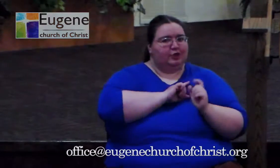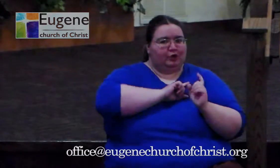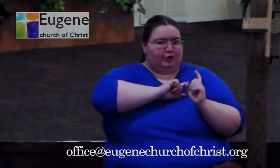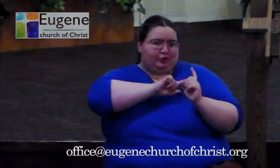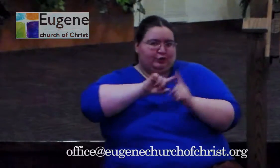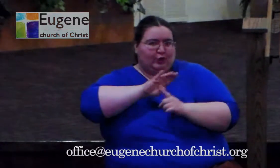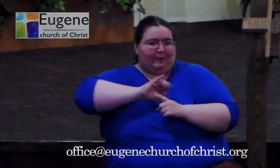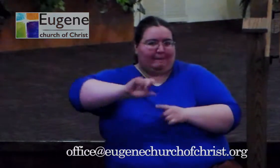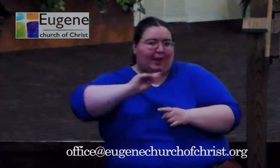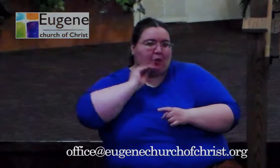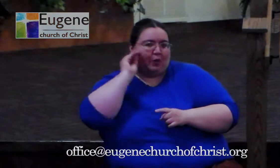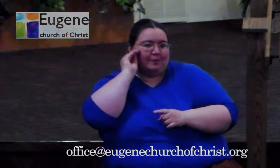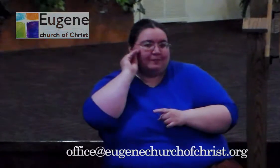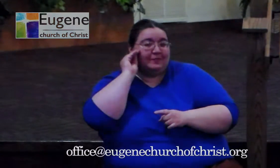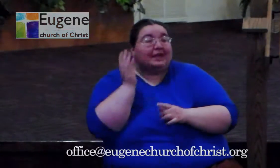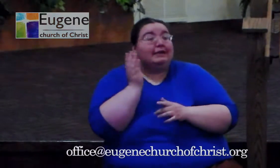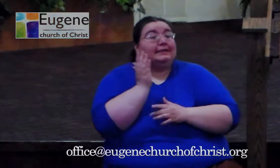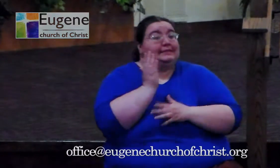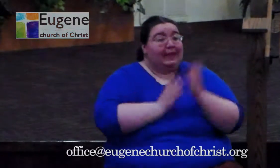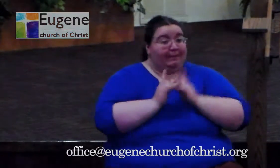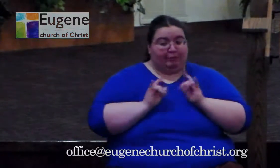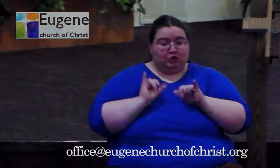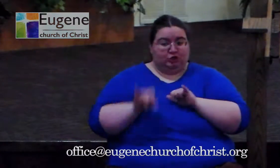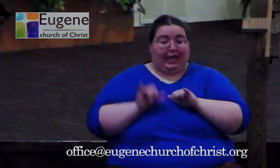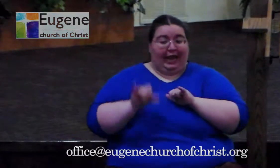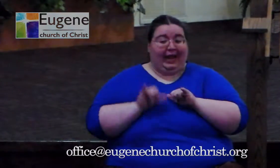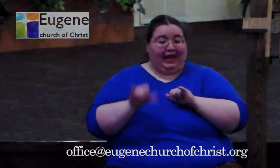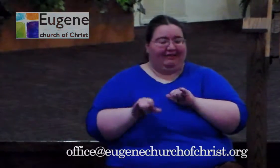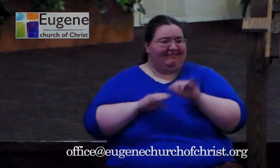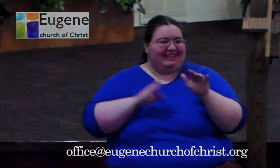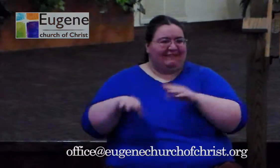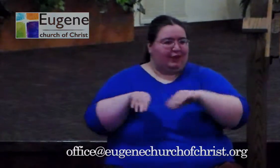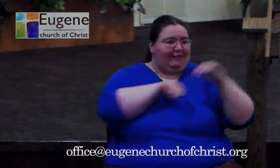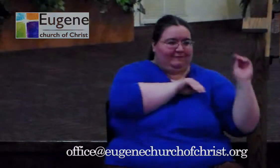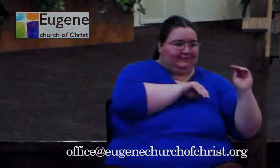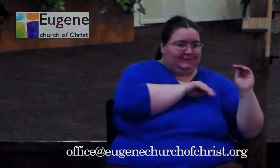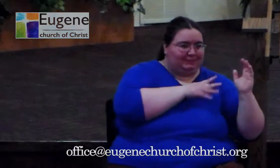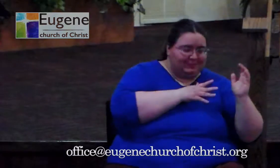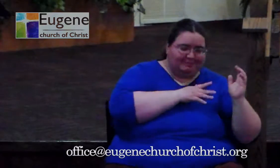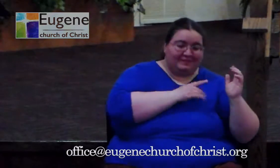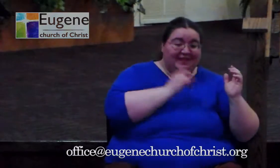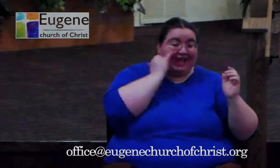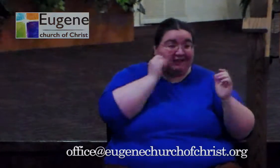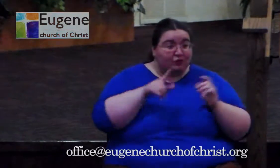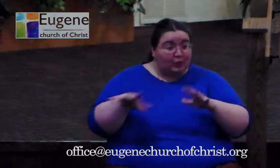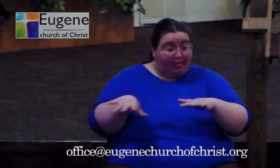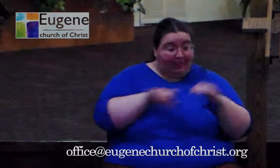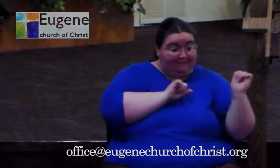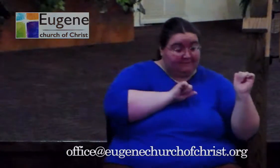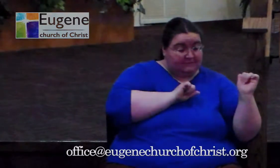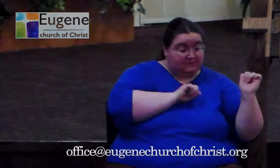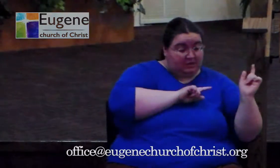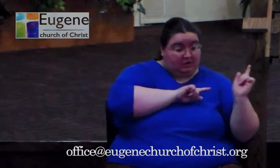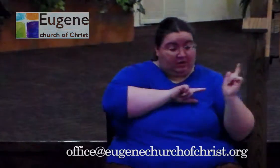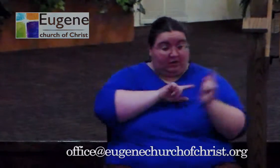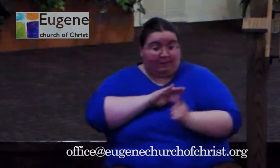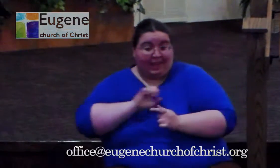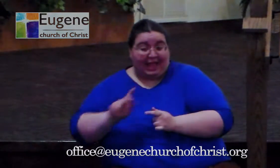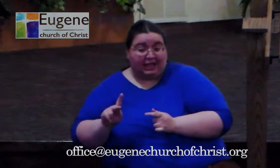move and we just stay nearby. But if you have ever left home and then returned home, it is like you have gone back in time